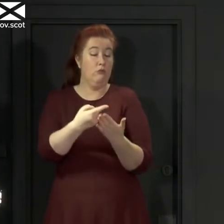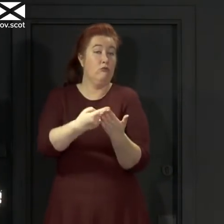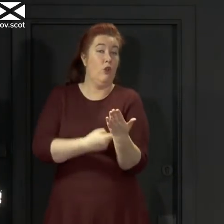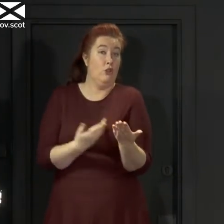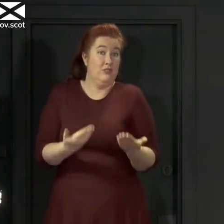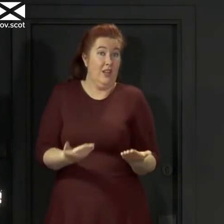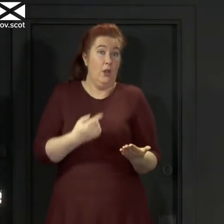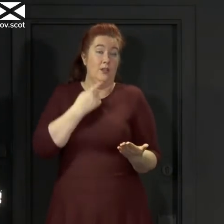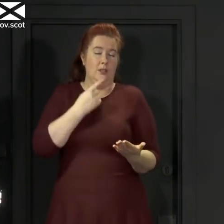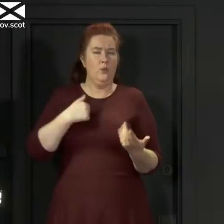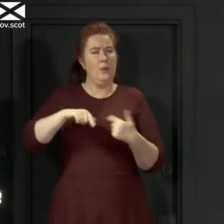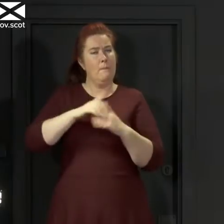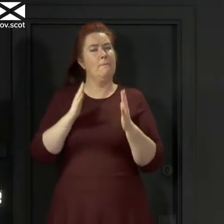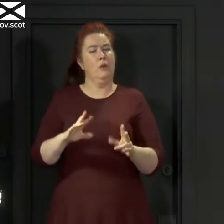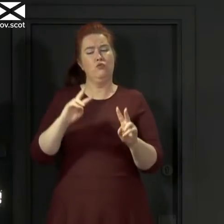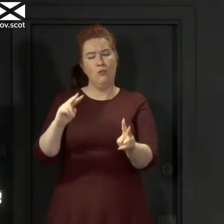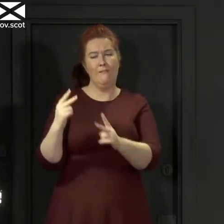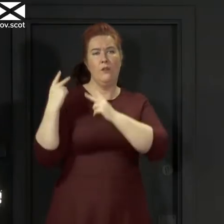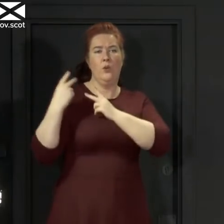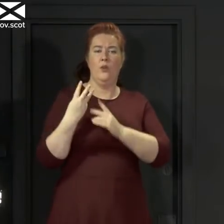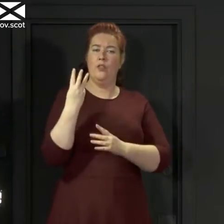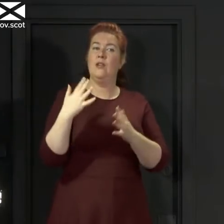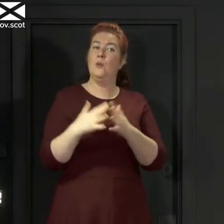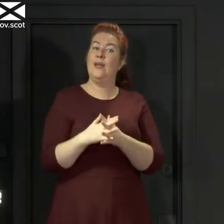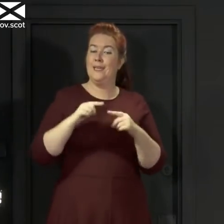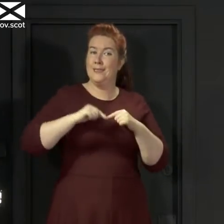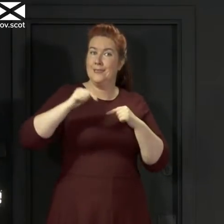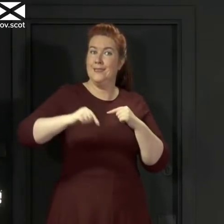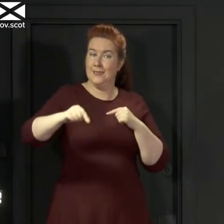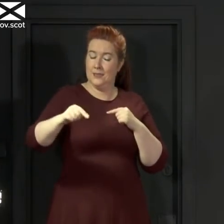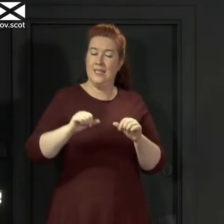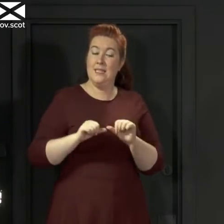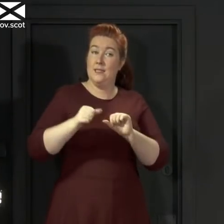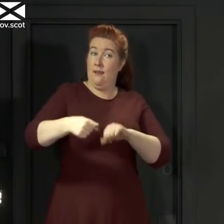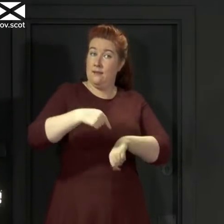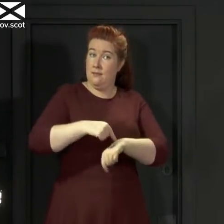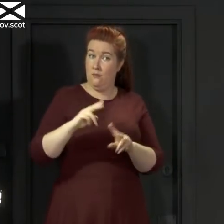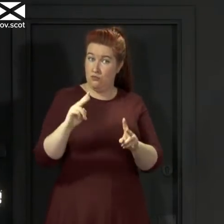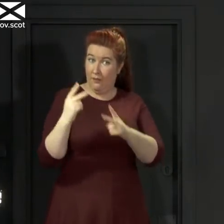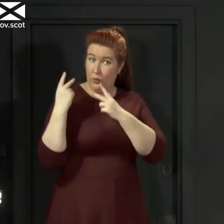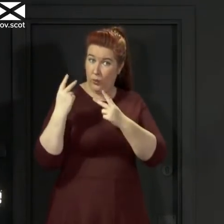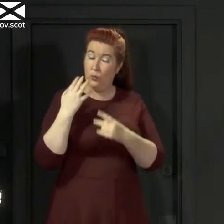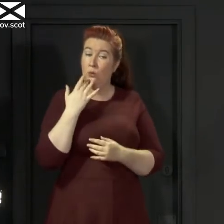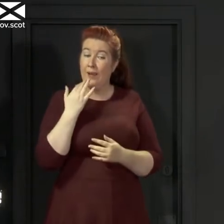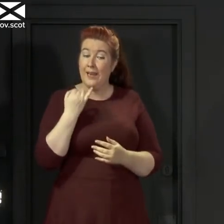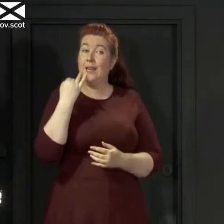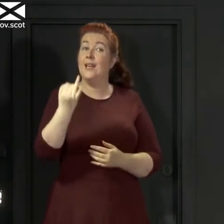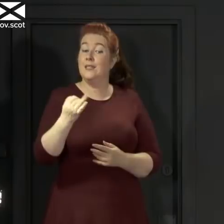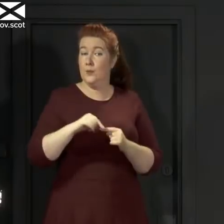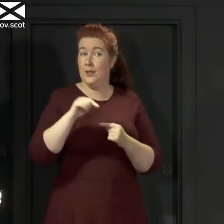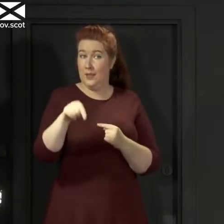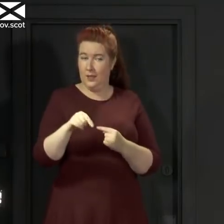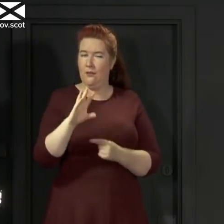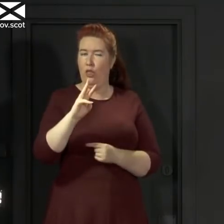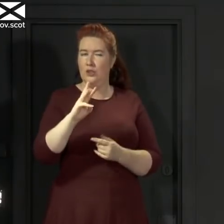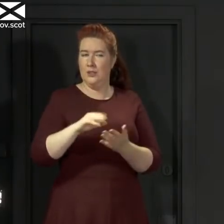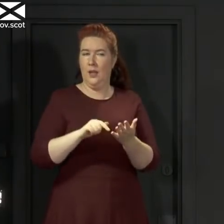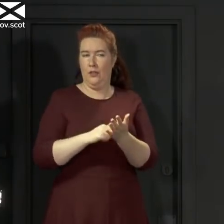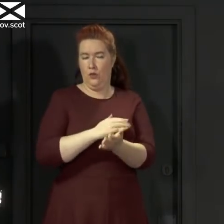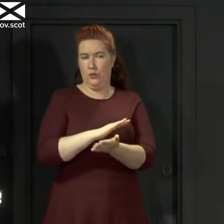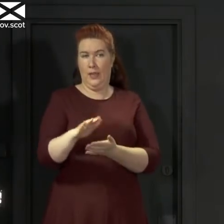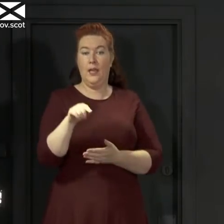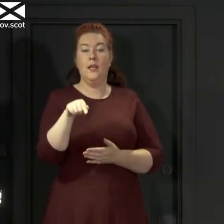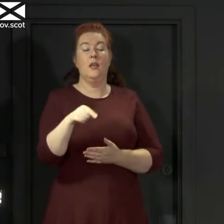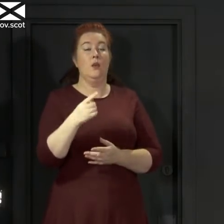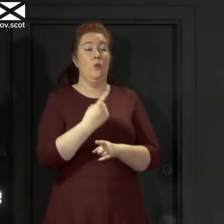require us to review the lockdown restrictions every three weeks. The next review is due next week, next Thursday, which is a